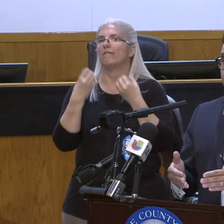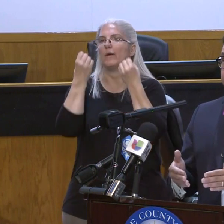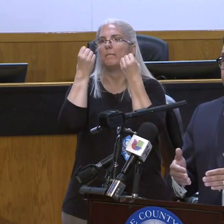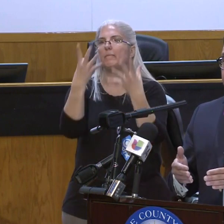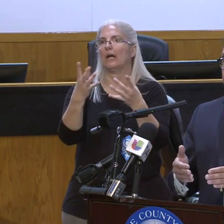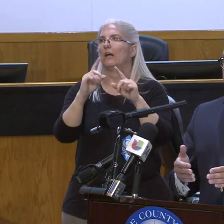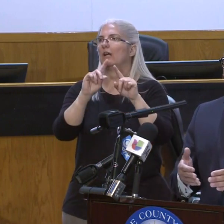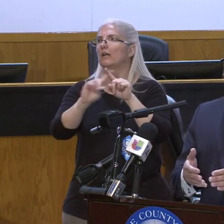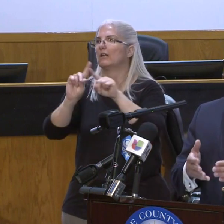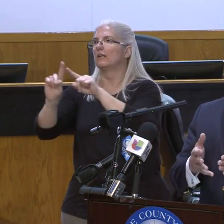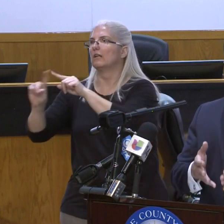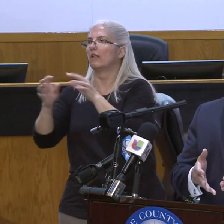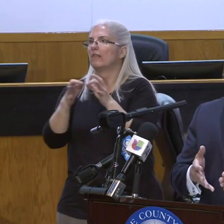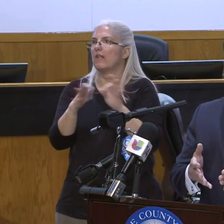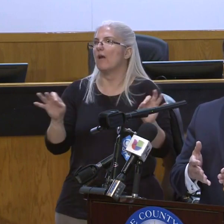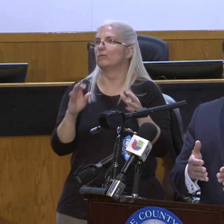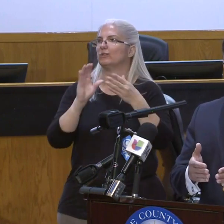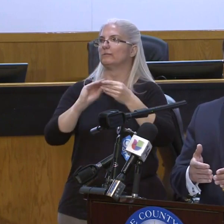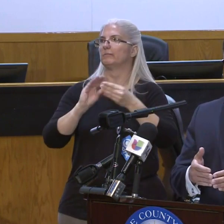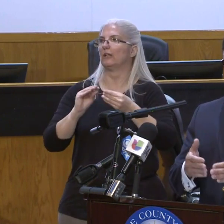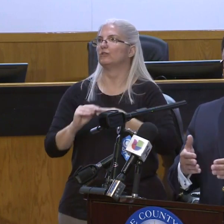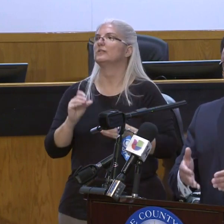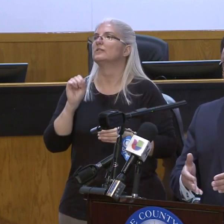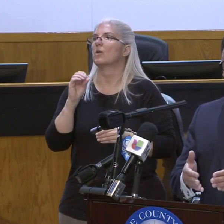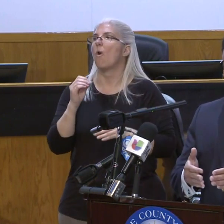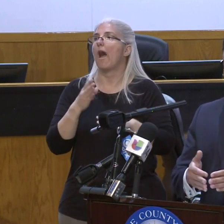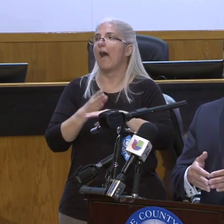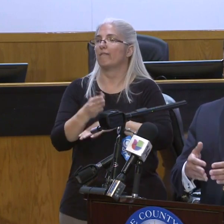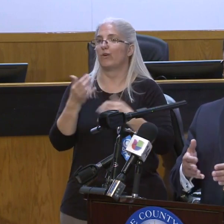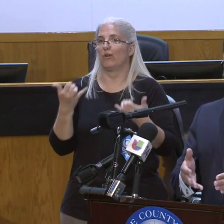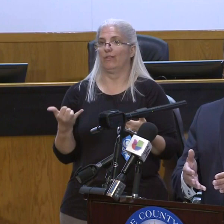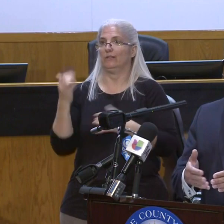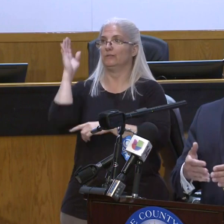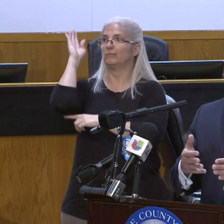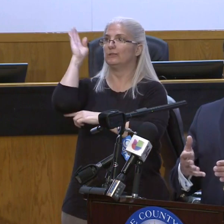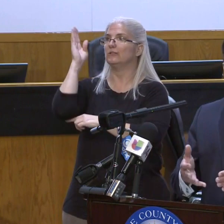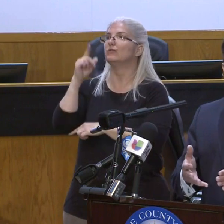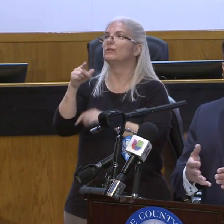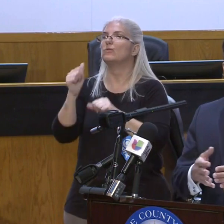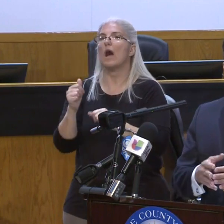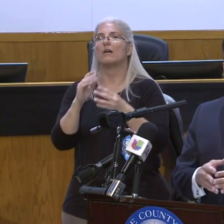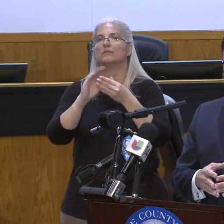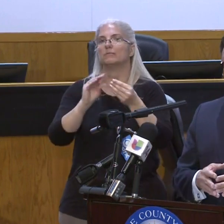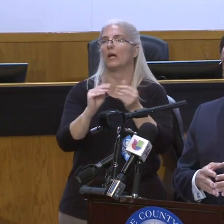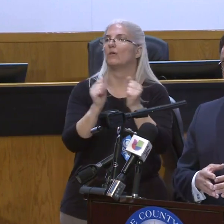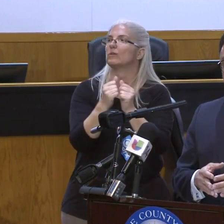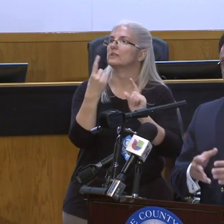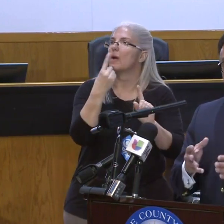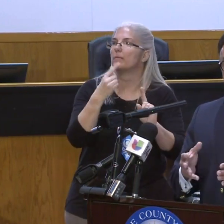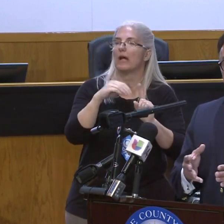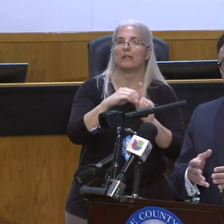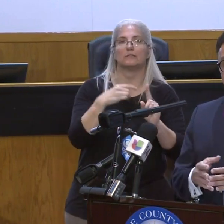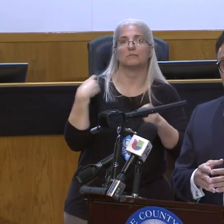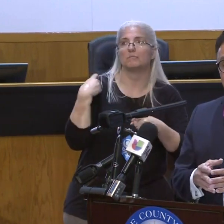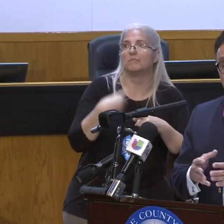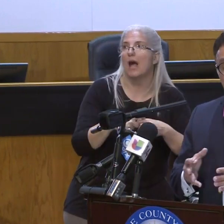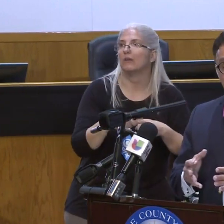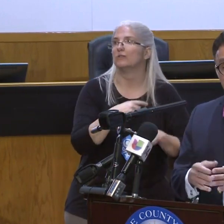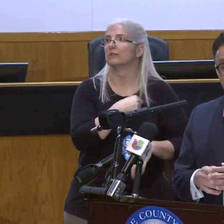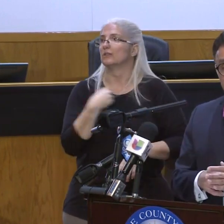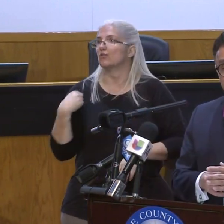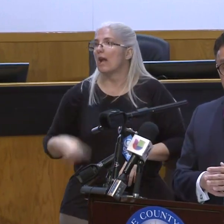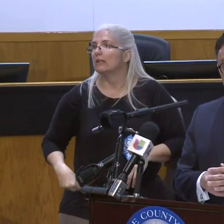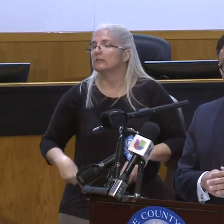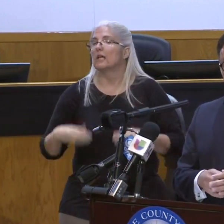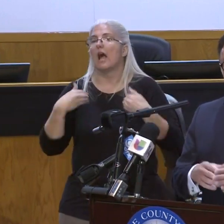after this briefing to speak to someone in Spanish and Vietnamese and Chinese. So again, thank